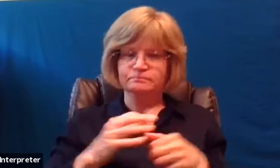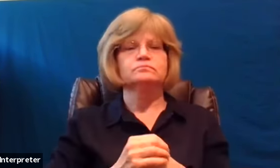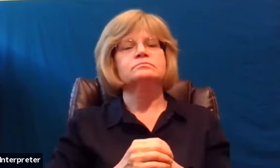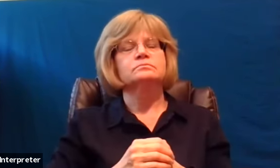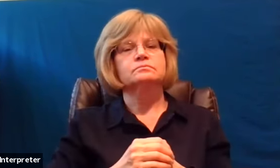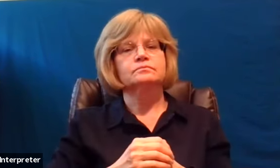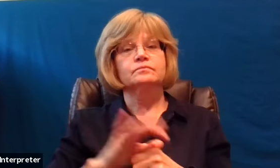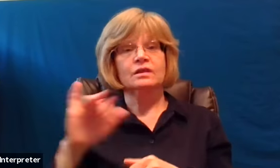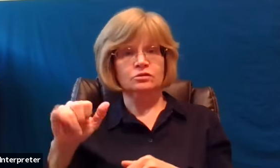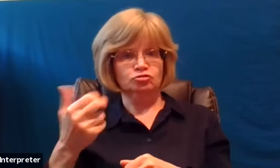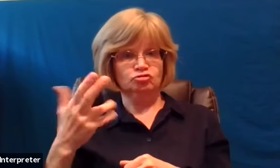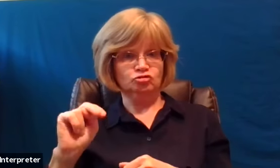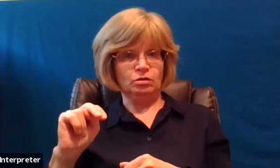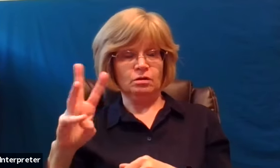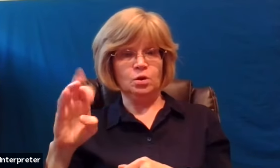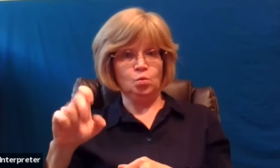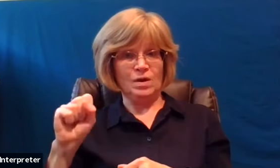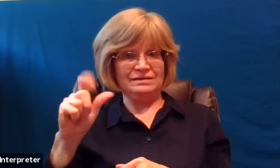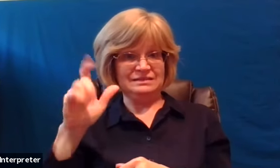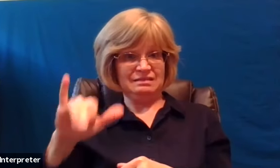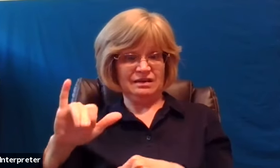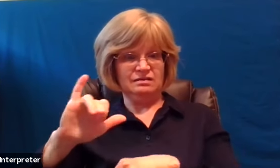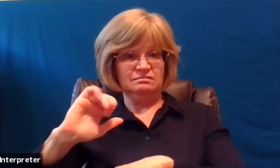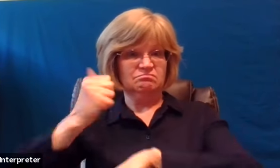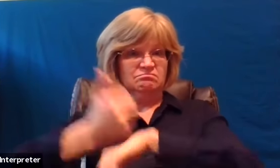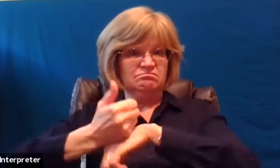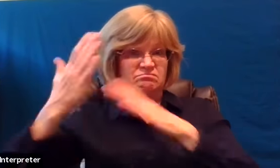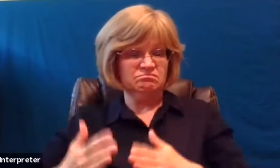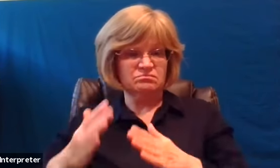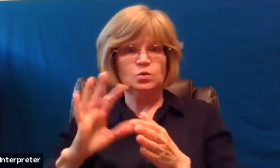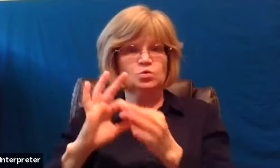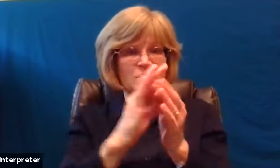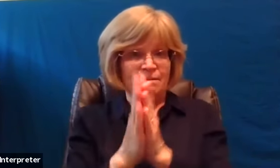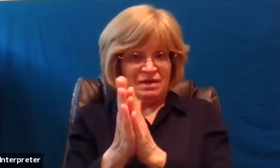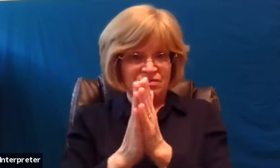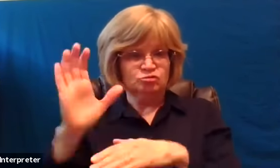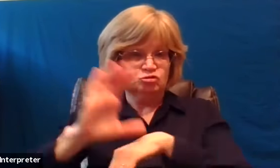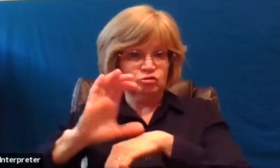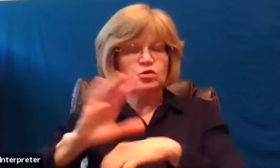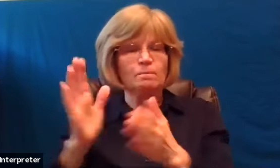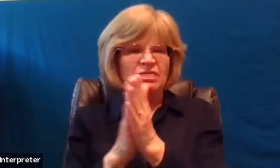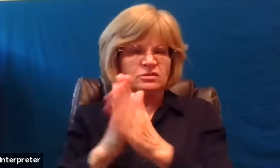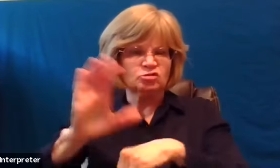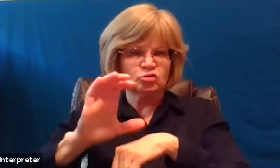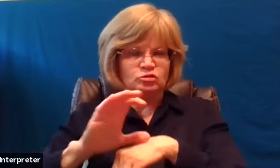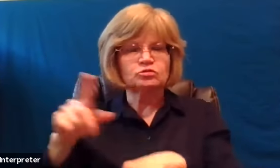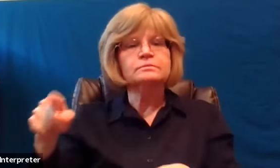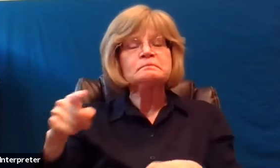john wesley did not want his preachers to engage in foolhardy speculation while